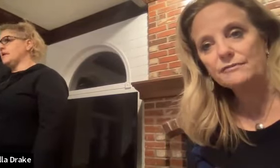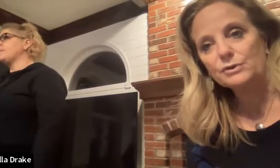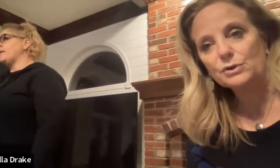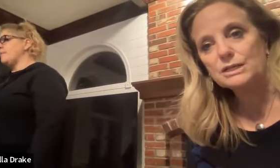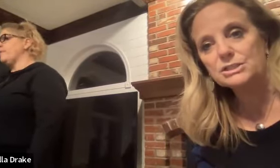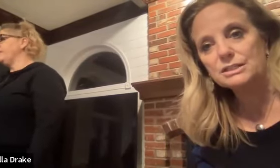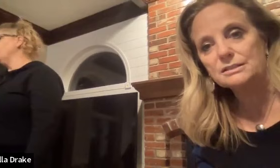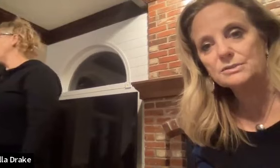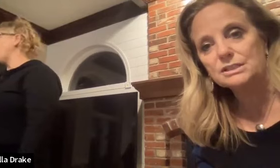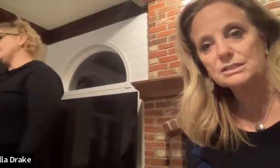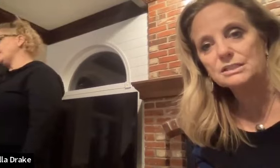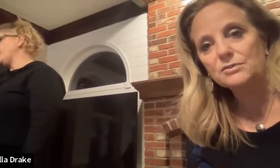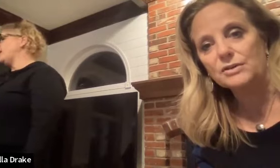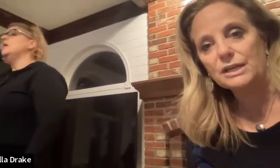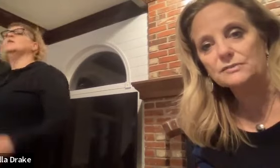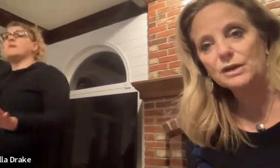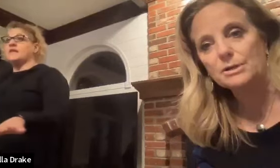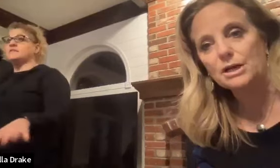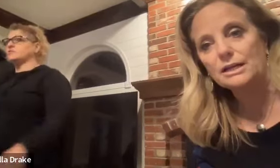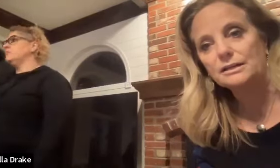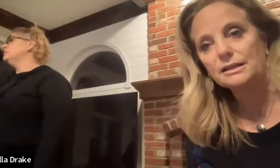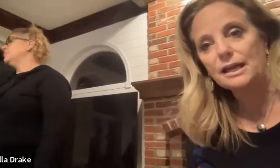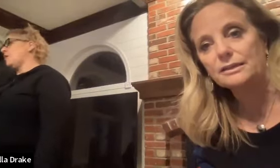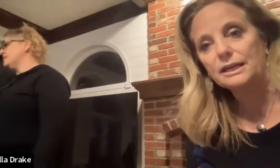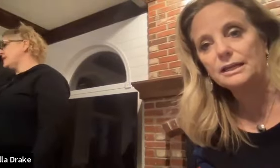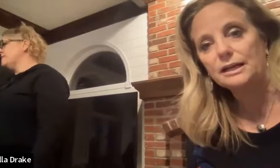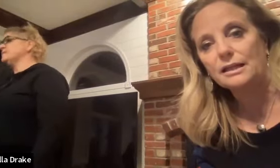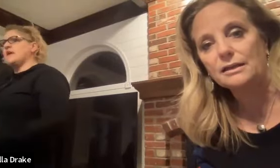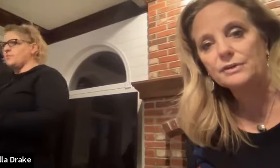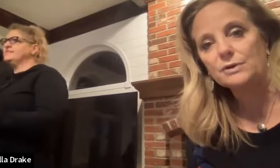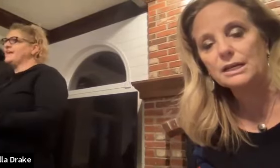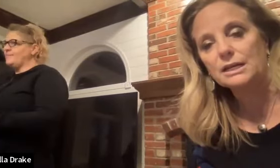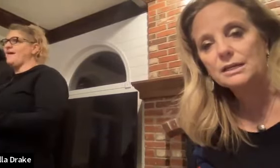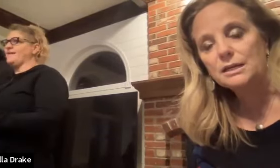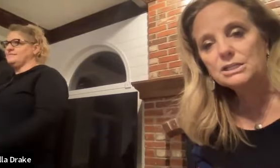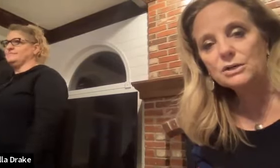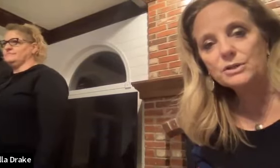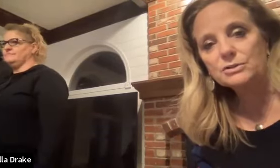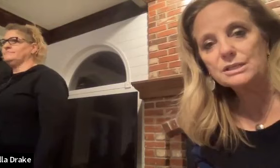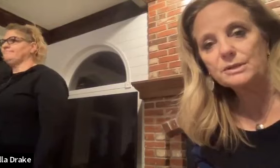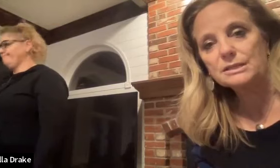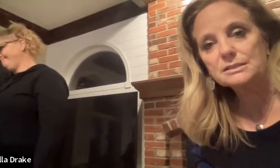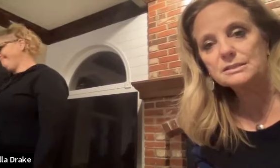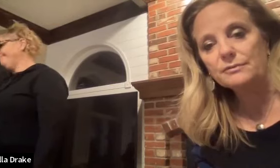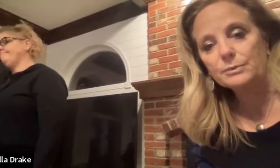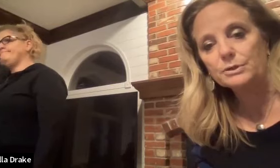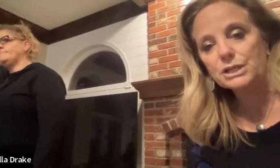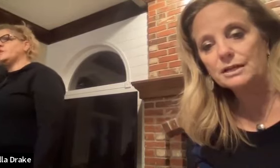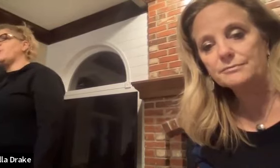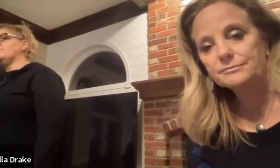have further questions it was good to see you all thanks for coming on and kathleen and ella if you want to share with your things and stuff we appreciate it tomorrow